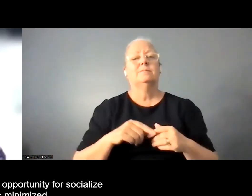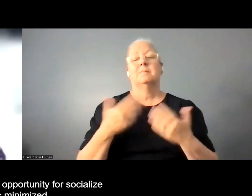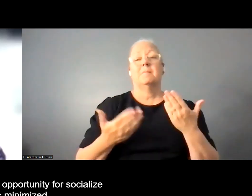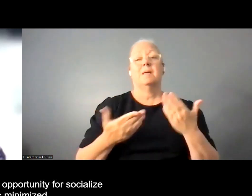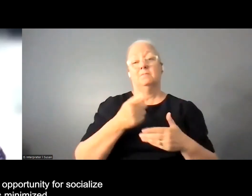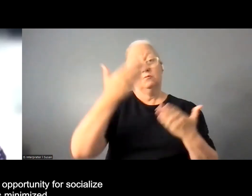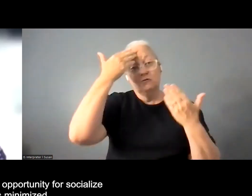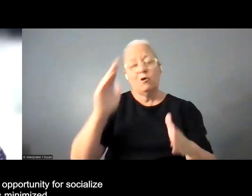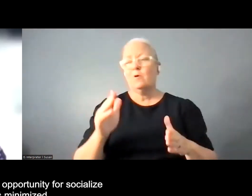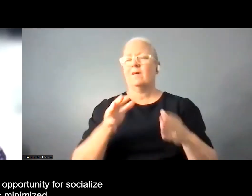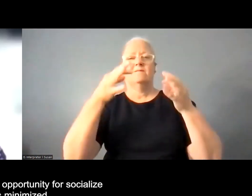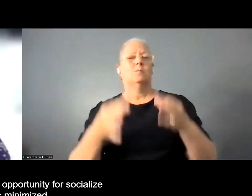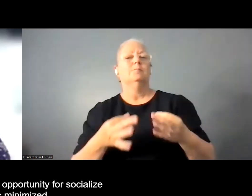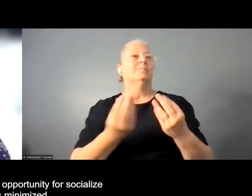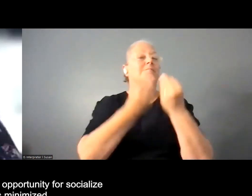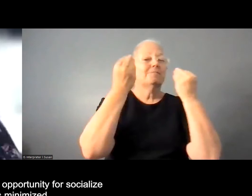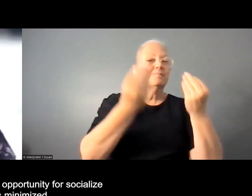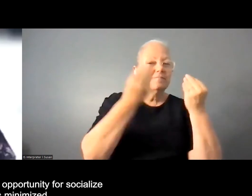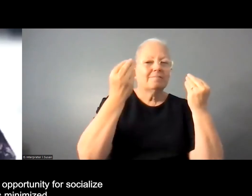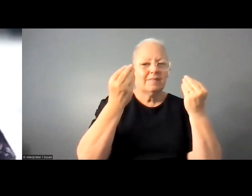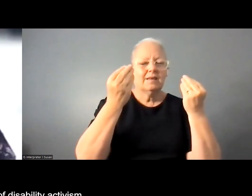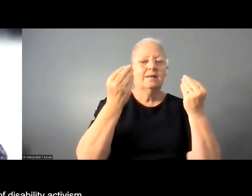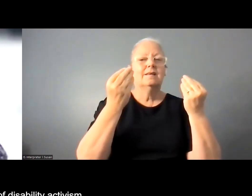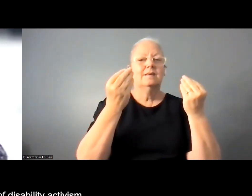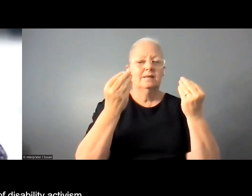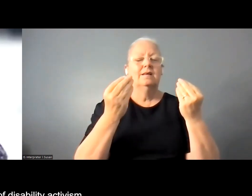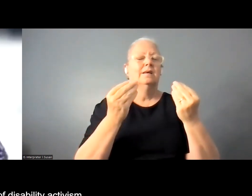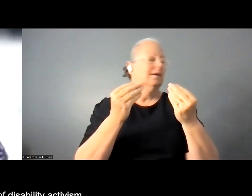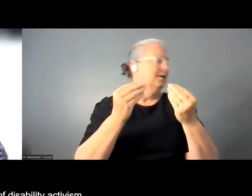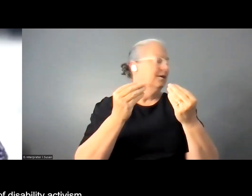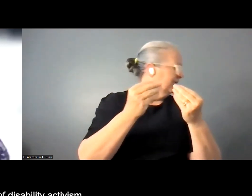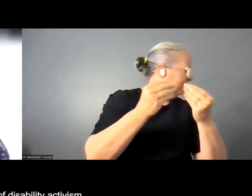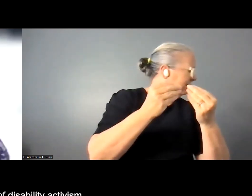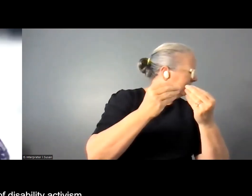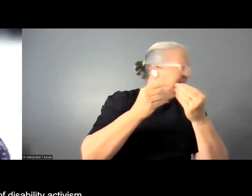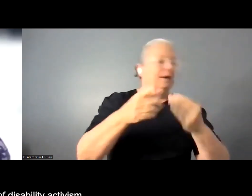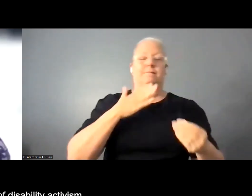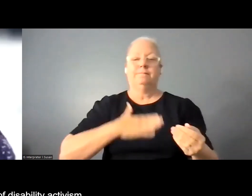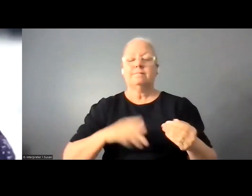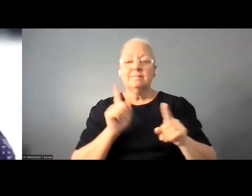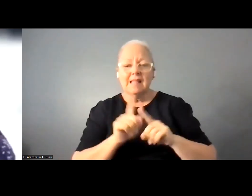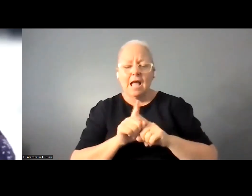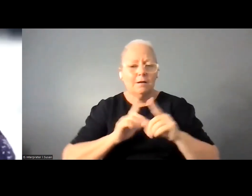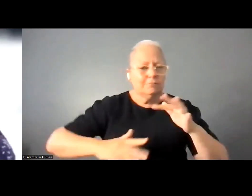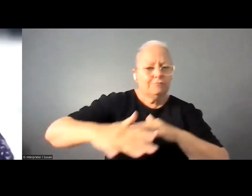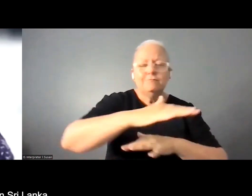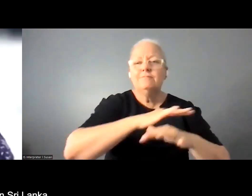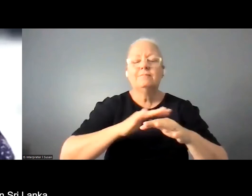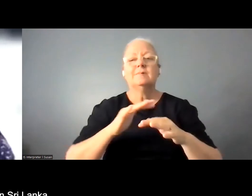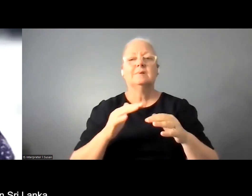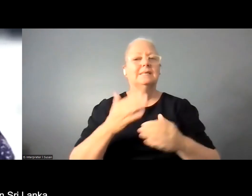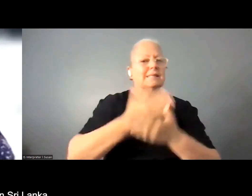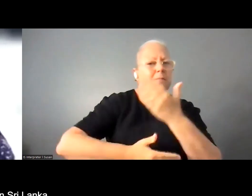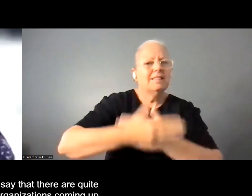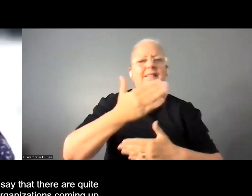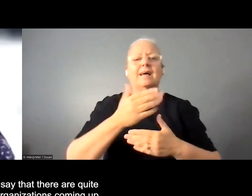education the opportunities for socialization is minimized so in terms of disability sports in terms of disability activism in